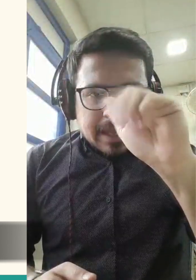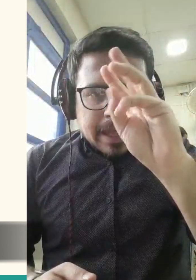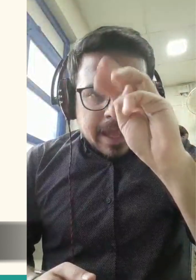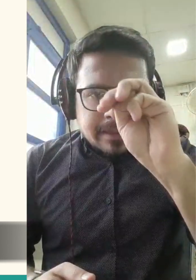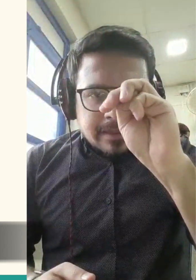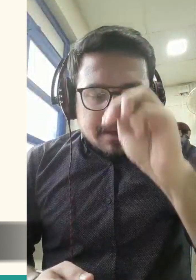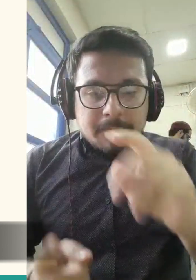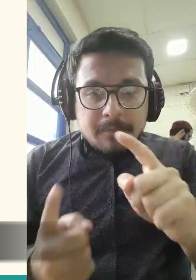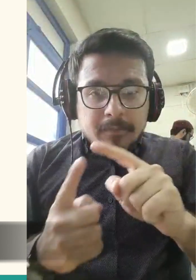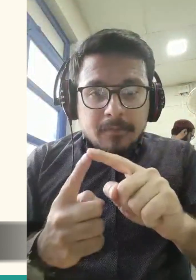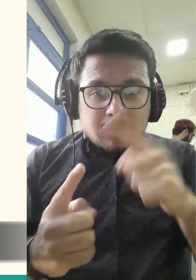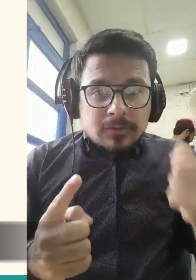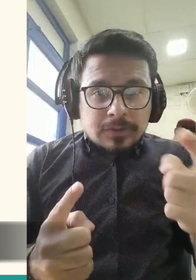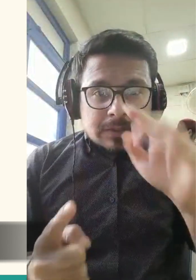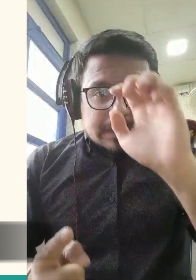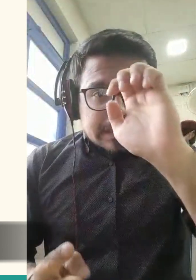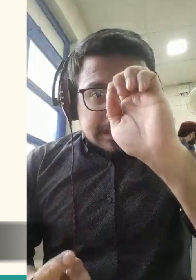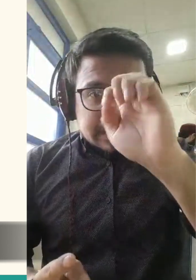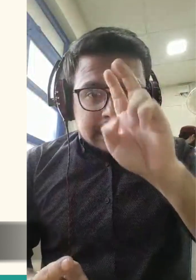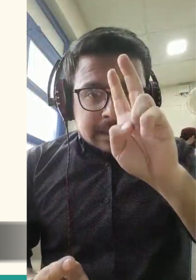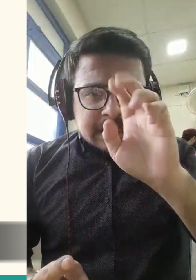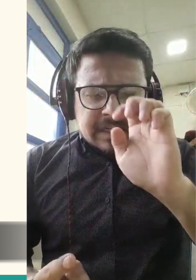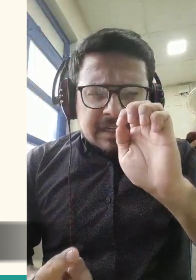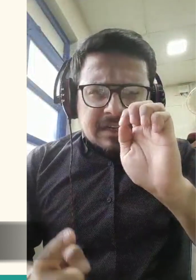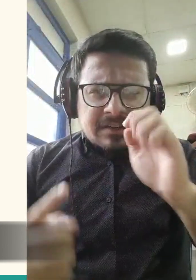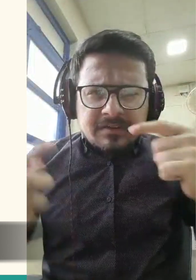The story of Adam and Eve